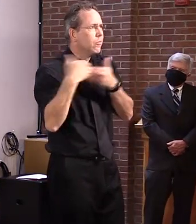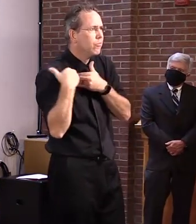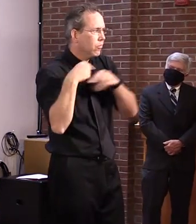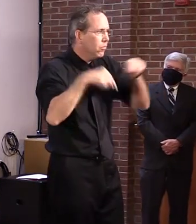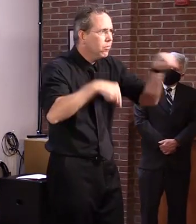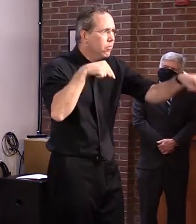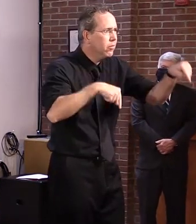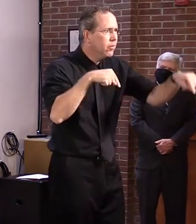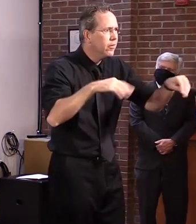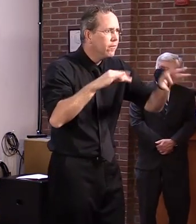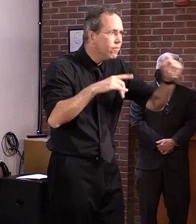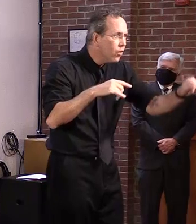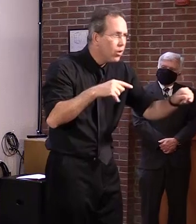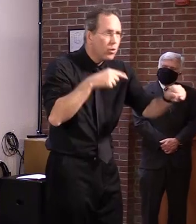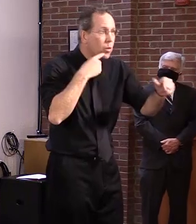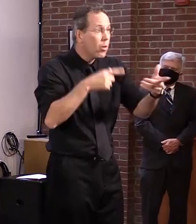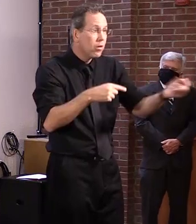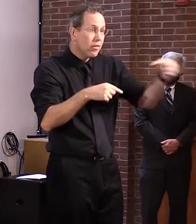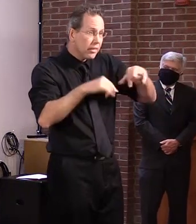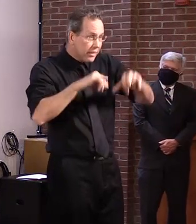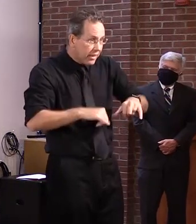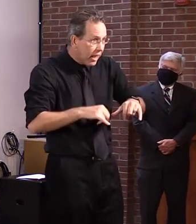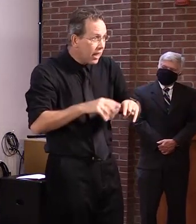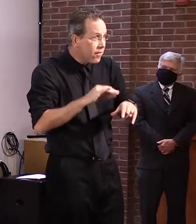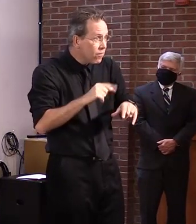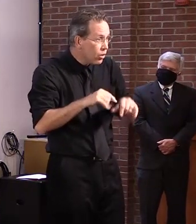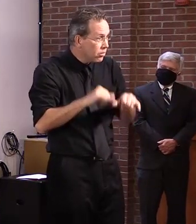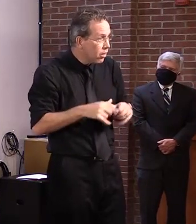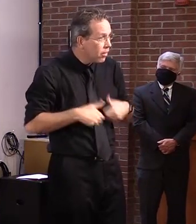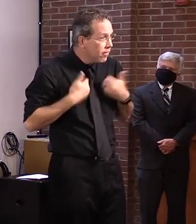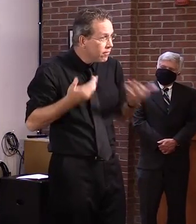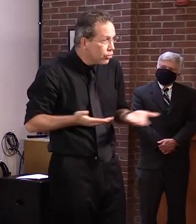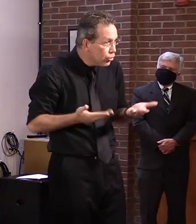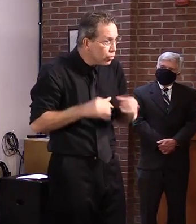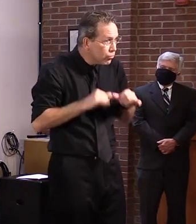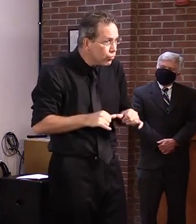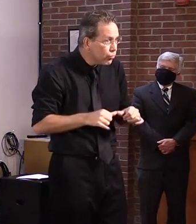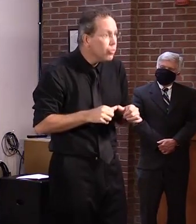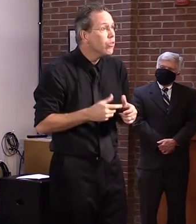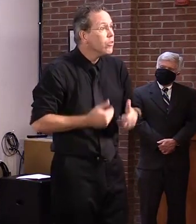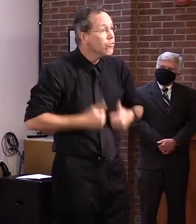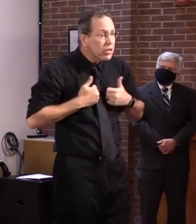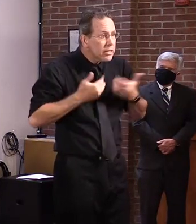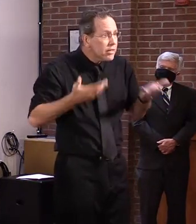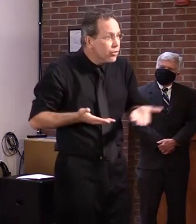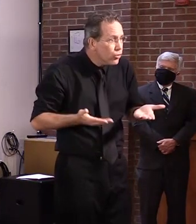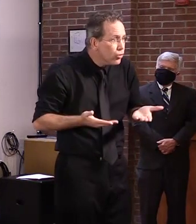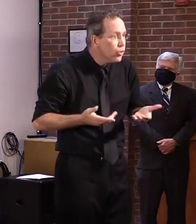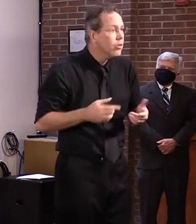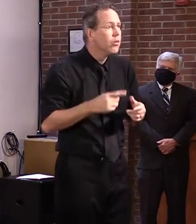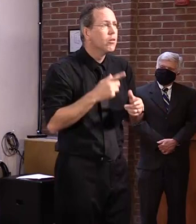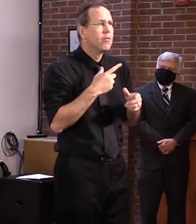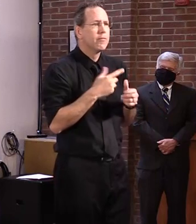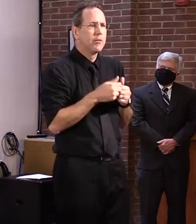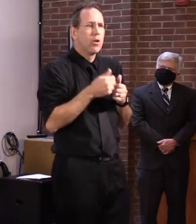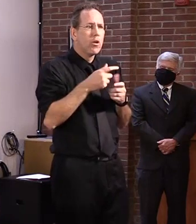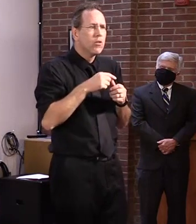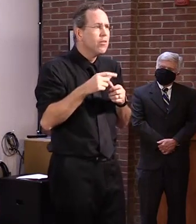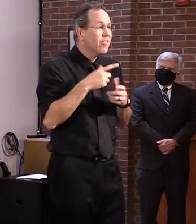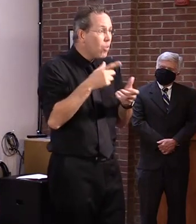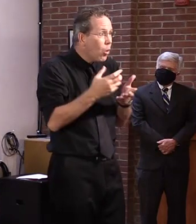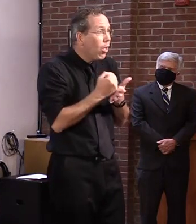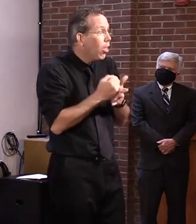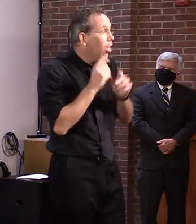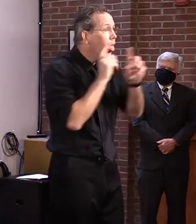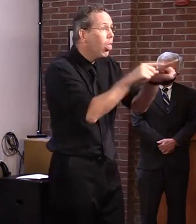Vermont and be Vermont residents. Um, happy to have the conversation, but I'm, I'm struggling with that a bit. Uh,